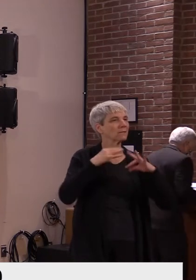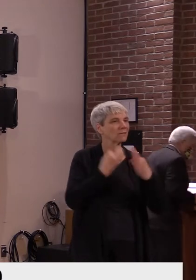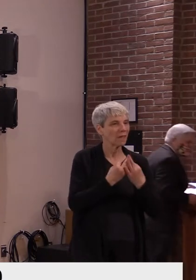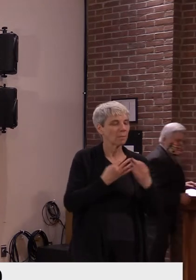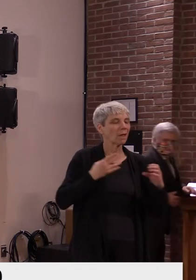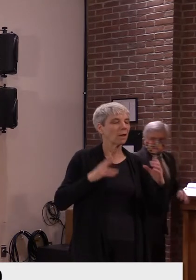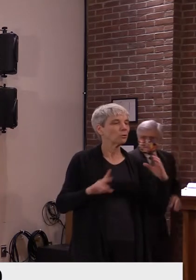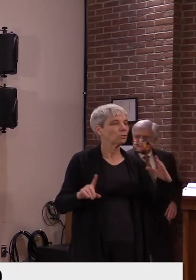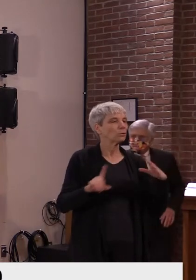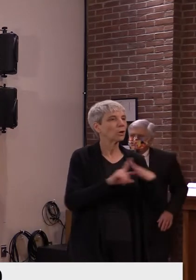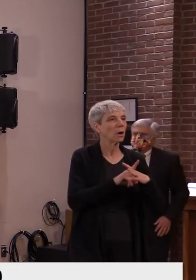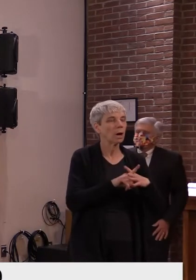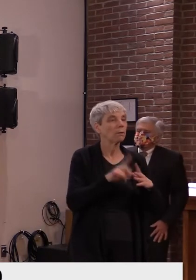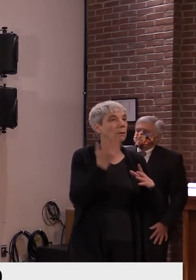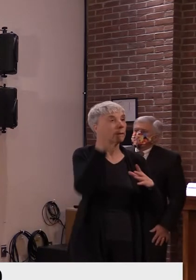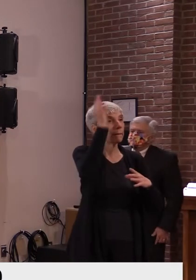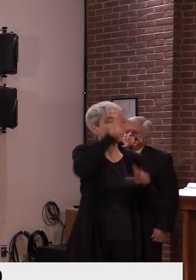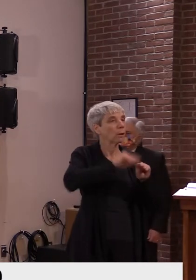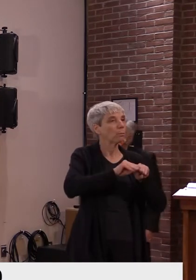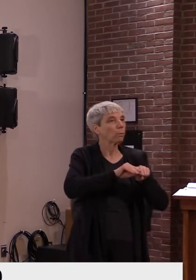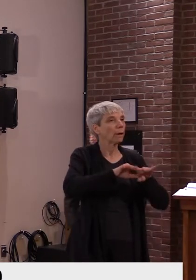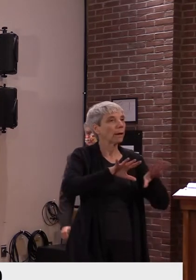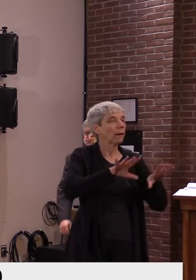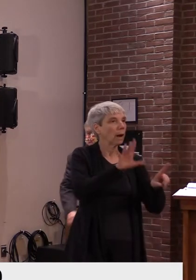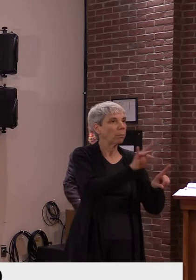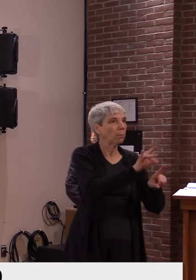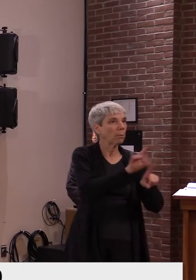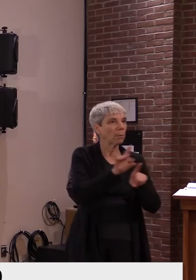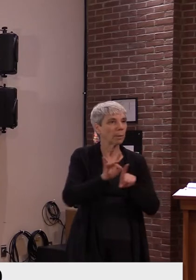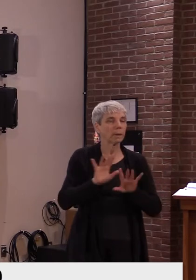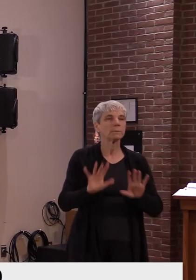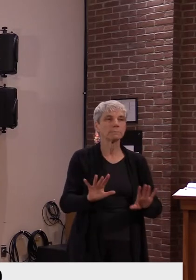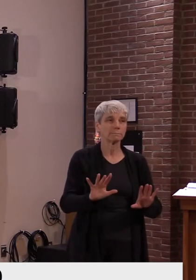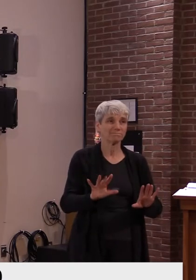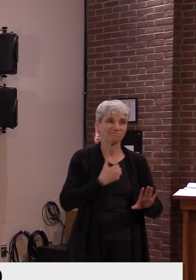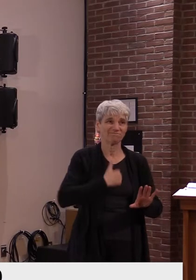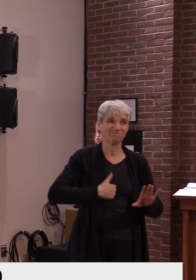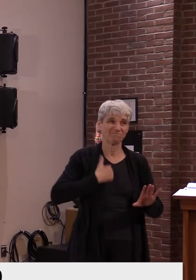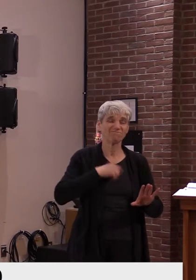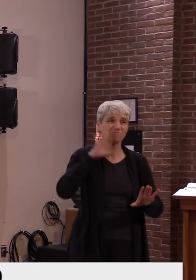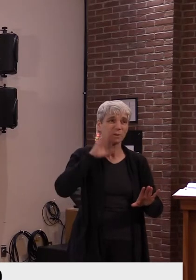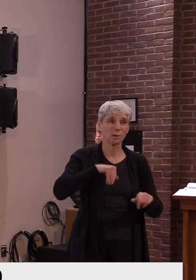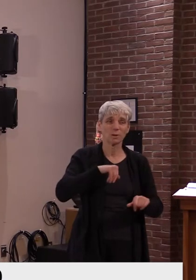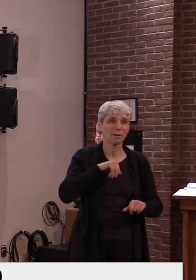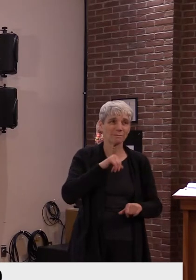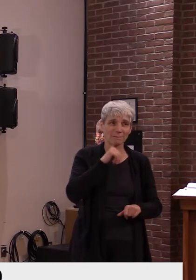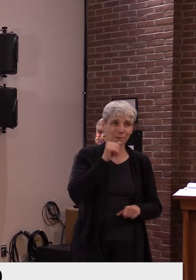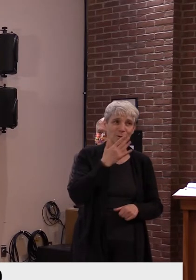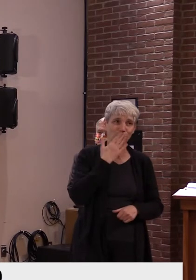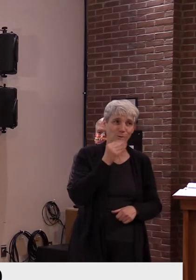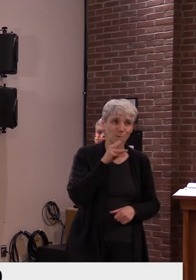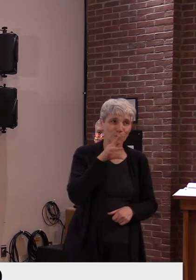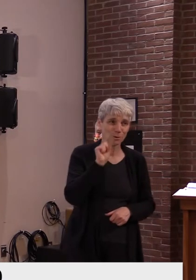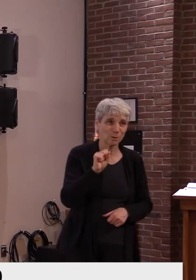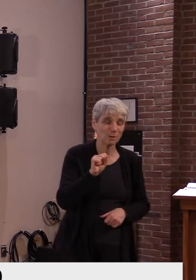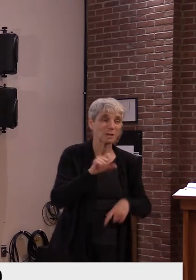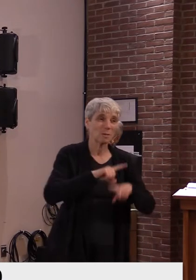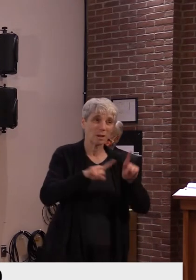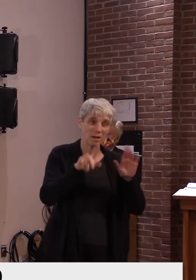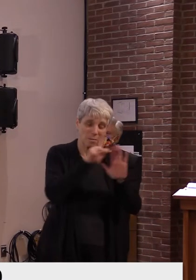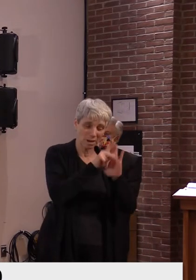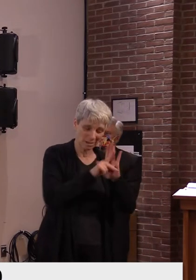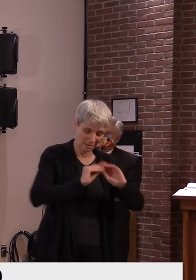crowd. So I, I hate to be the bearer of bad news, but that's, um, not the way our quarantine policy